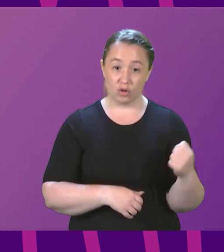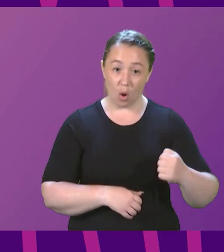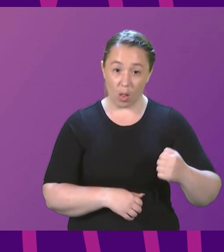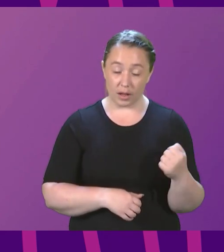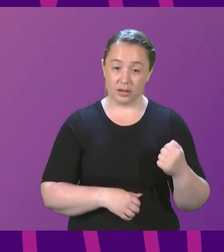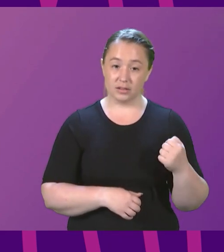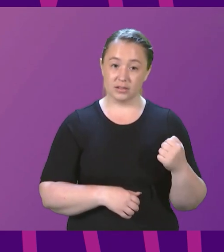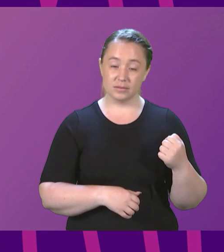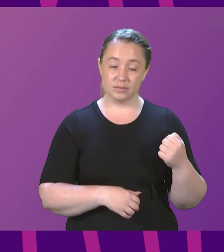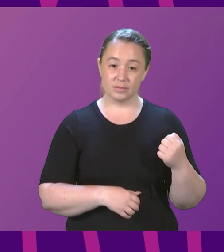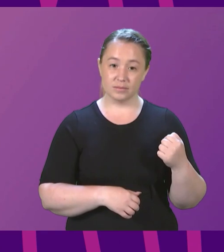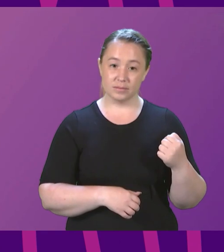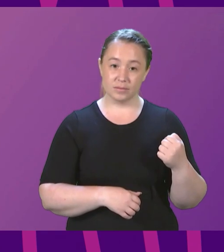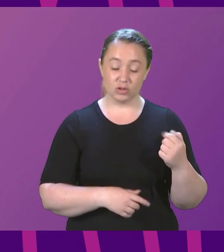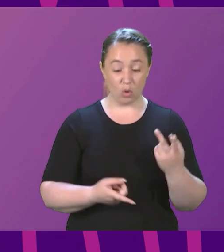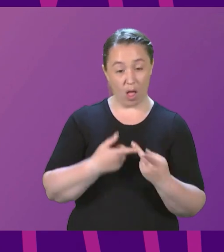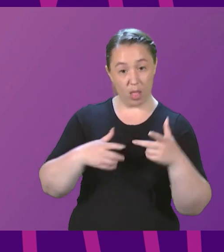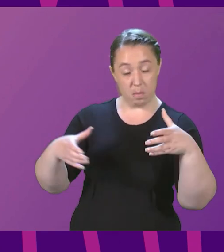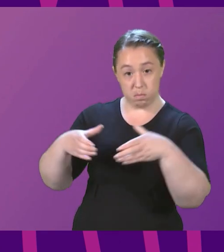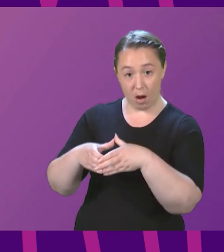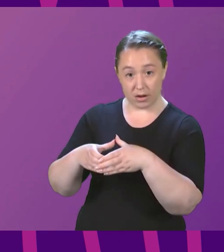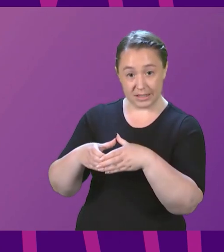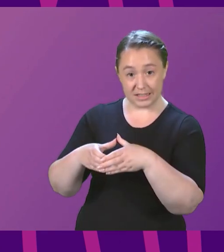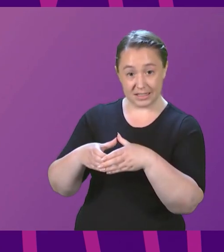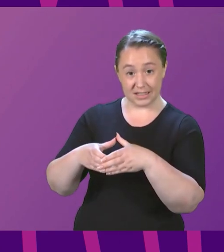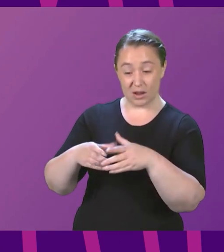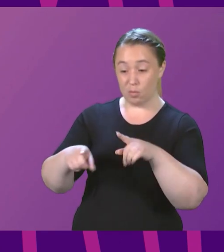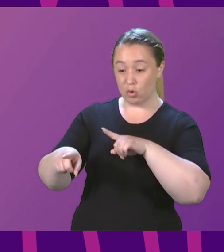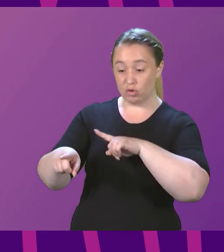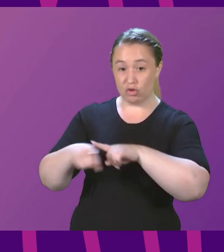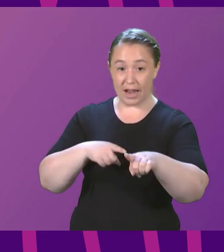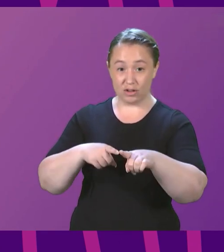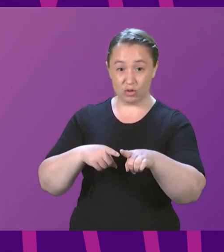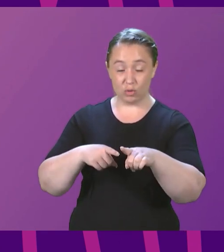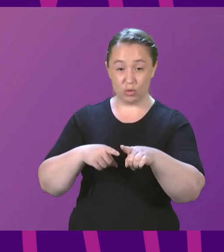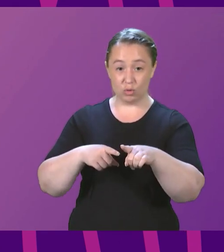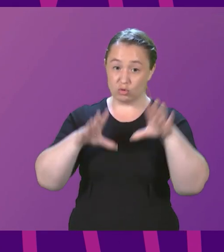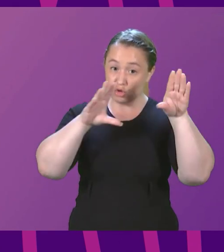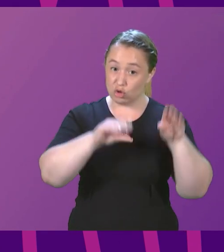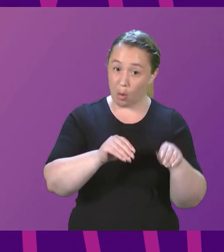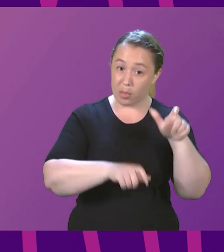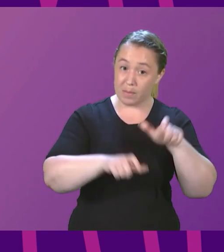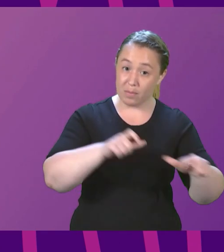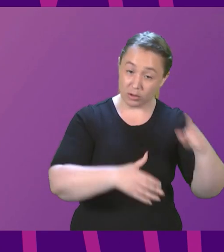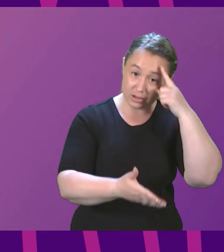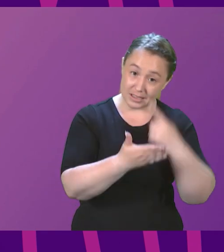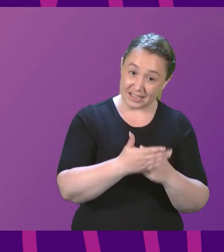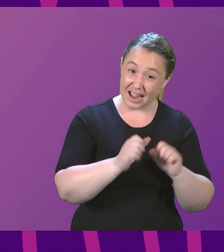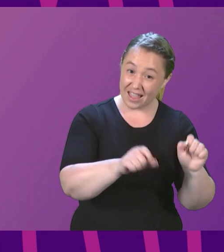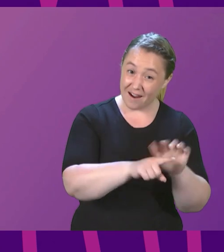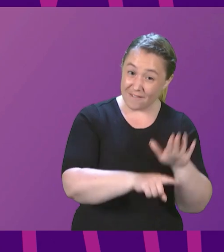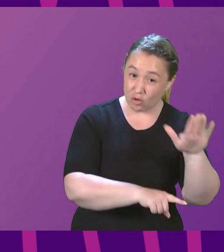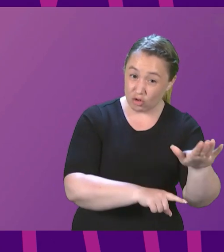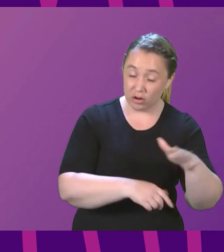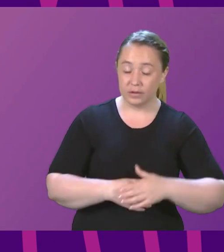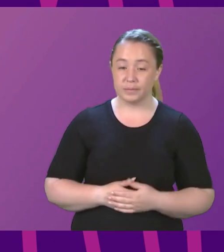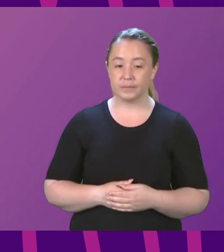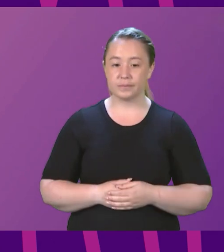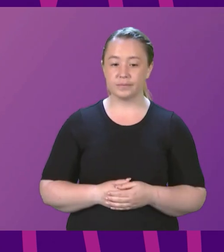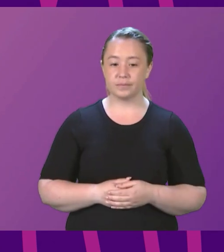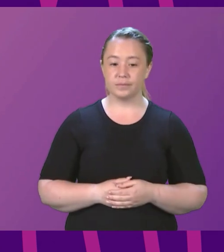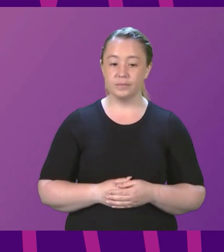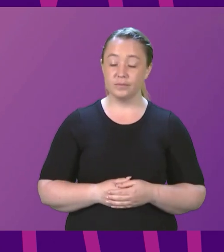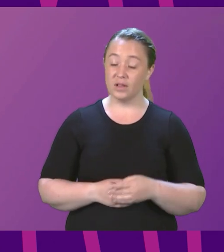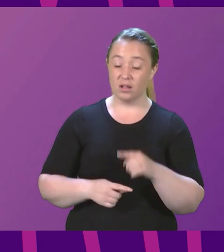so afraid of respecting the right of the people of Scotland to choose their own future? First Minister. Well, they're